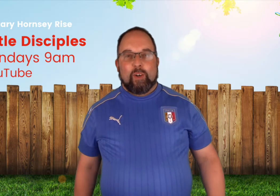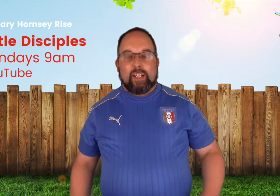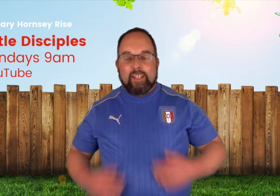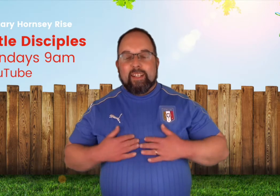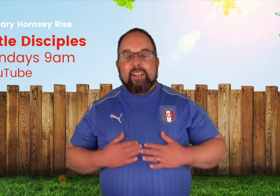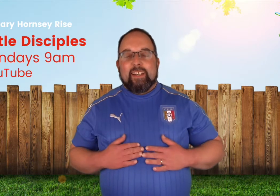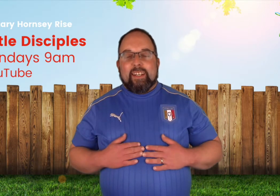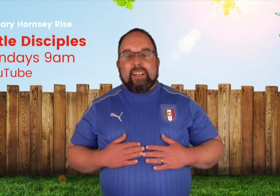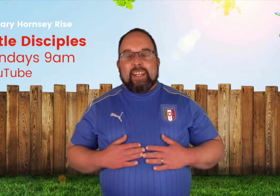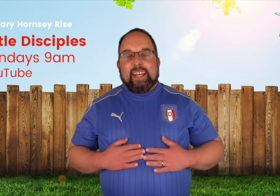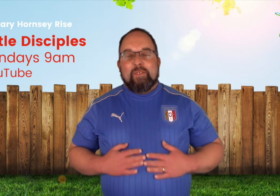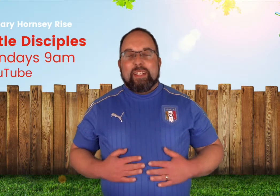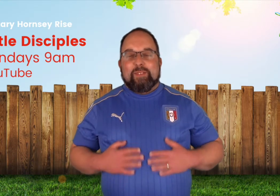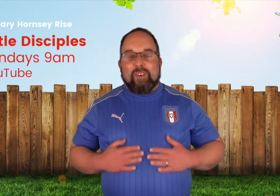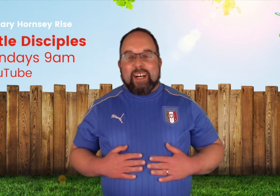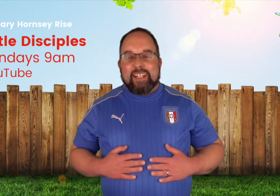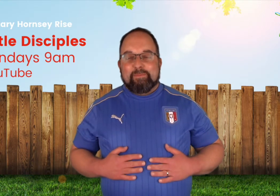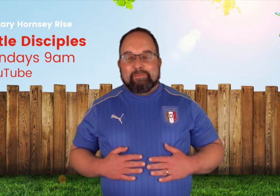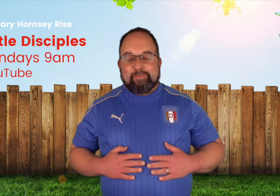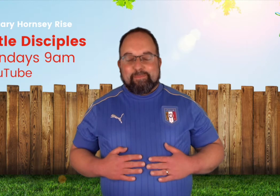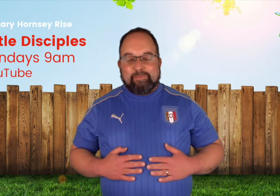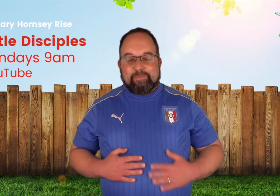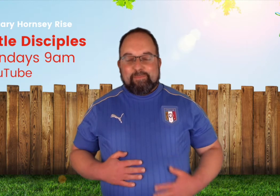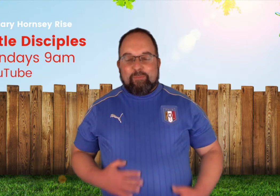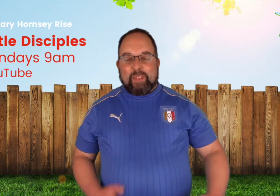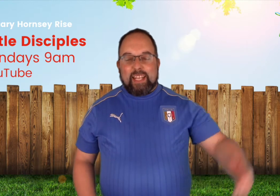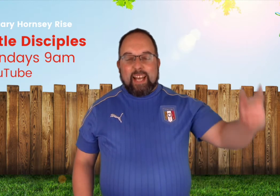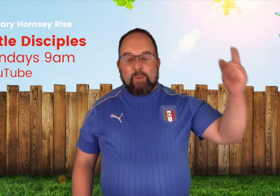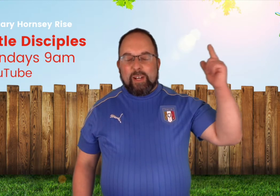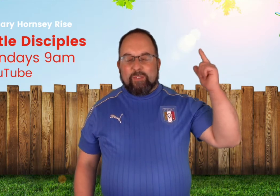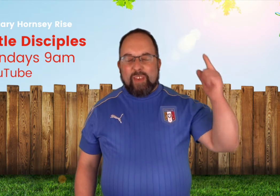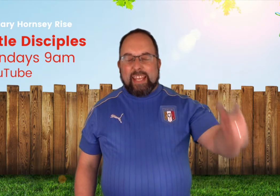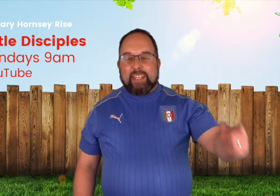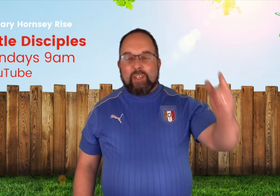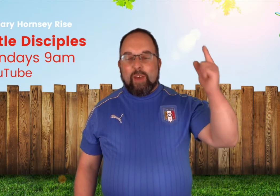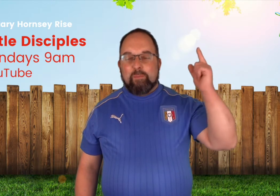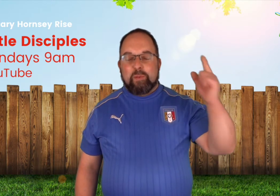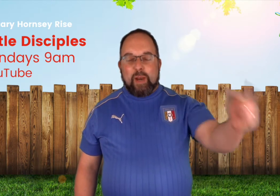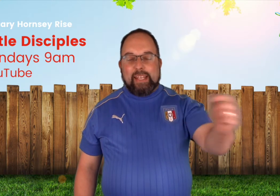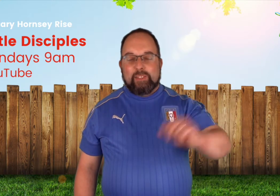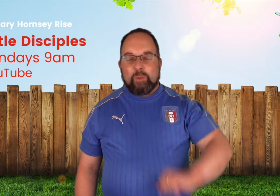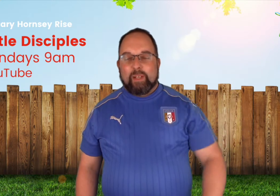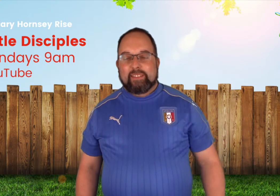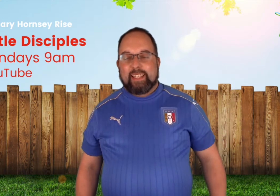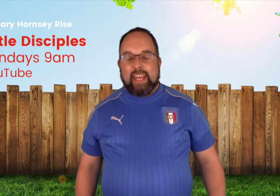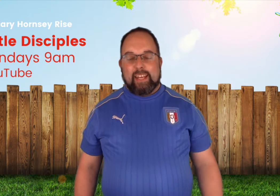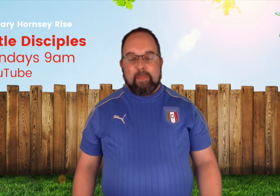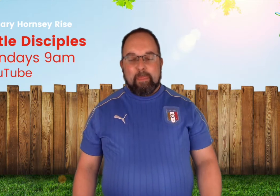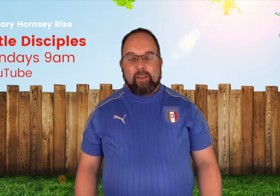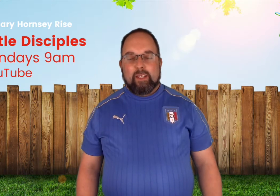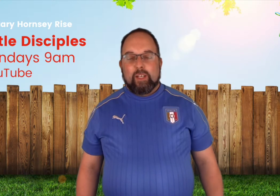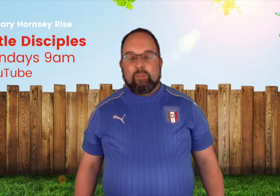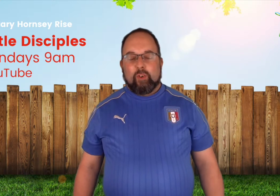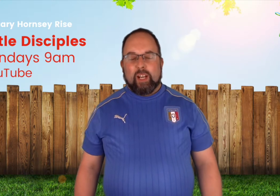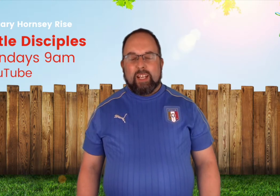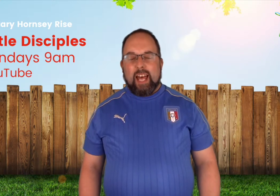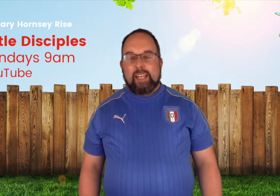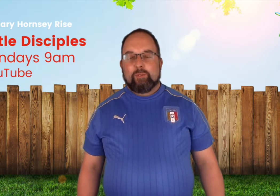heavenly father i want to thank you and praise you once again for the lives of